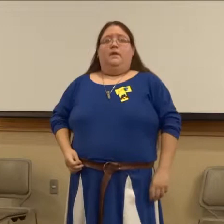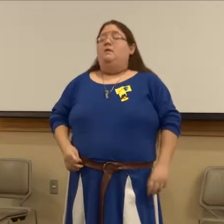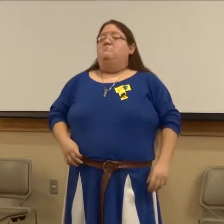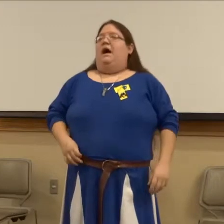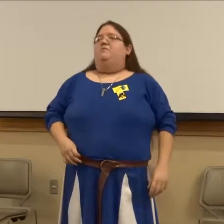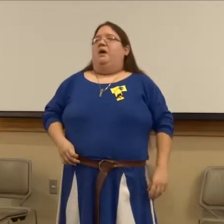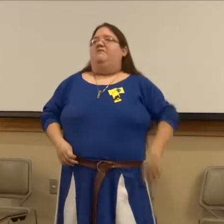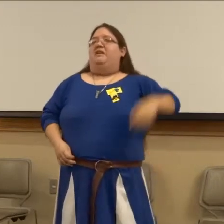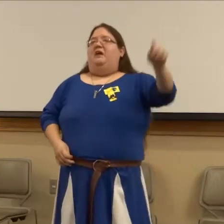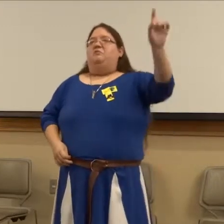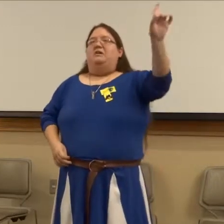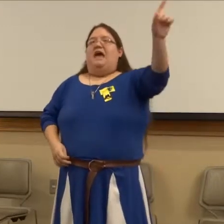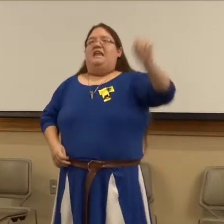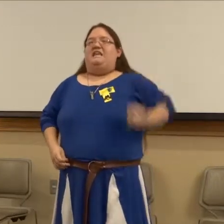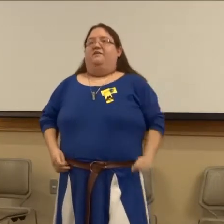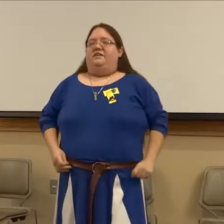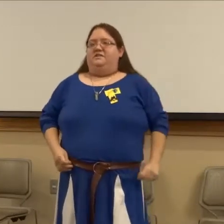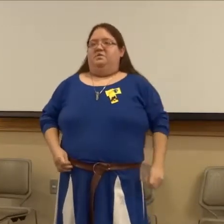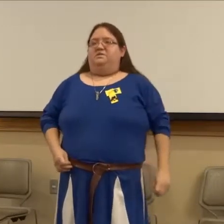My wife can outrun any of these horses.